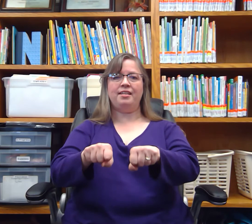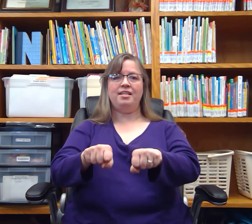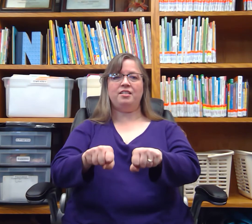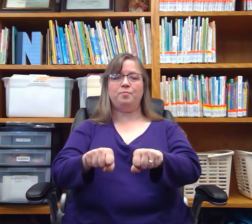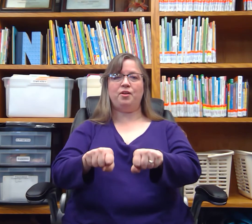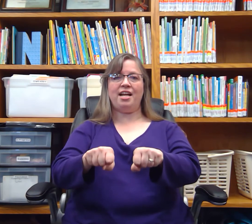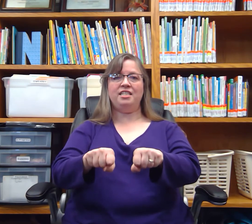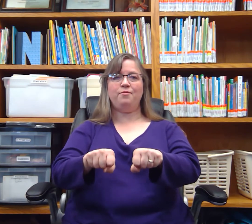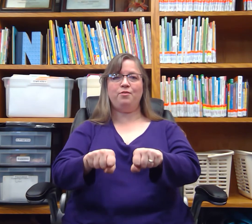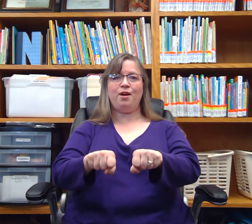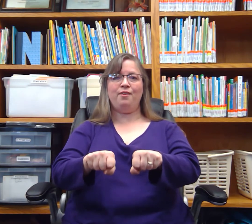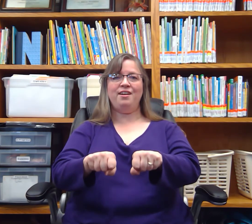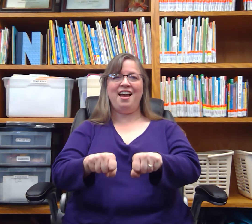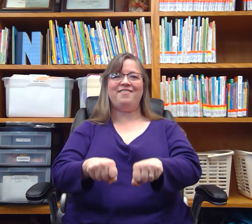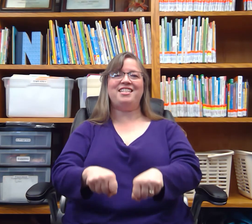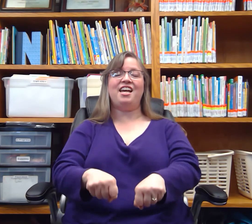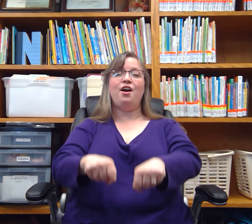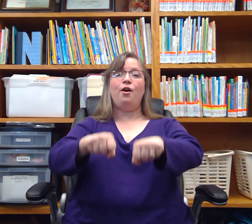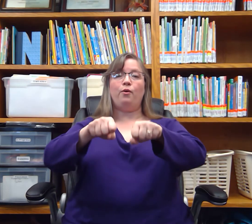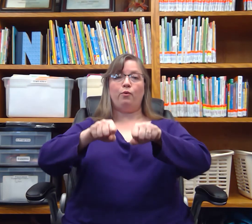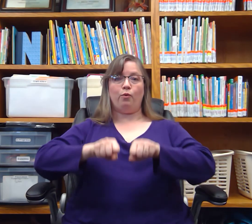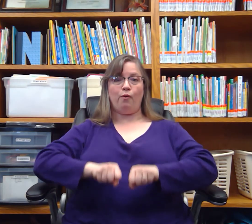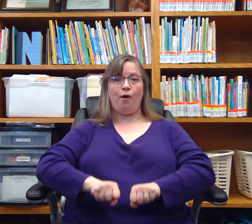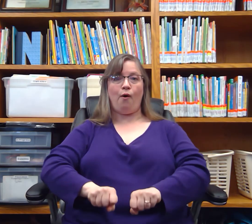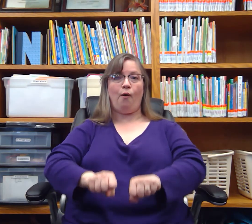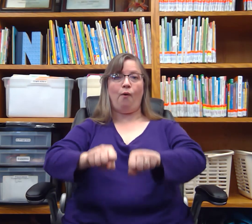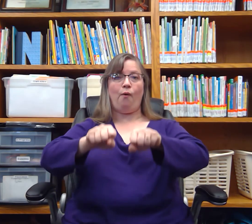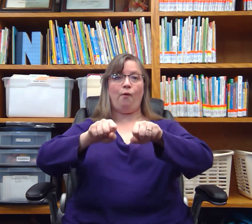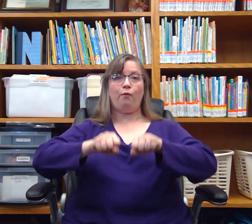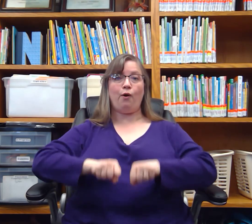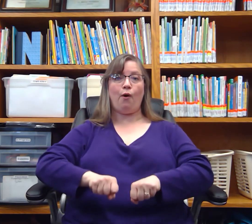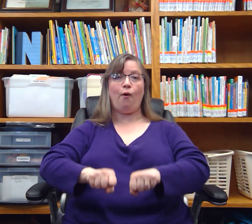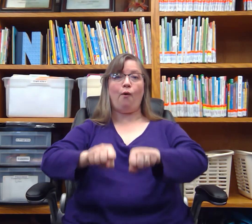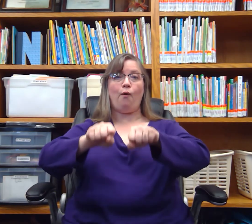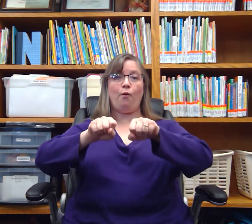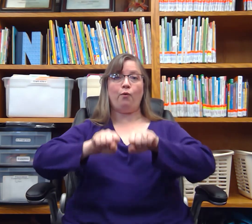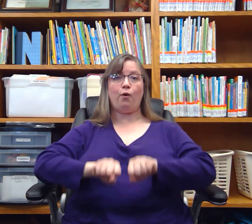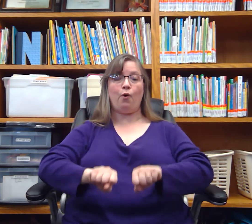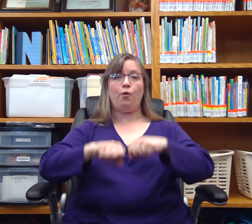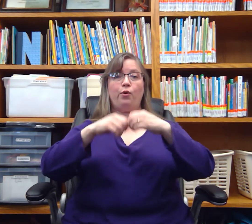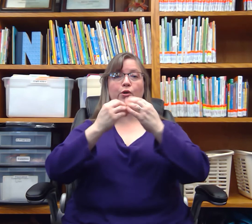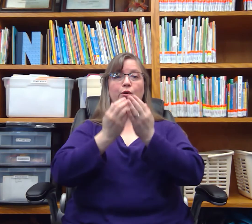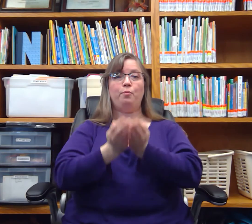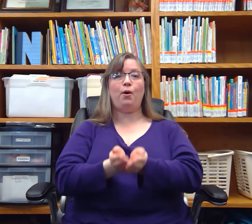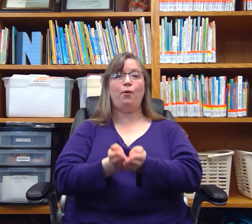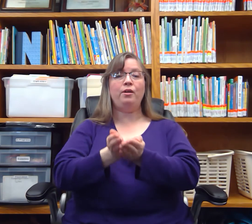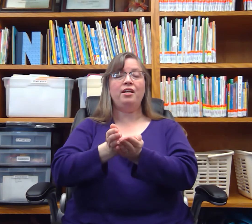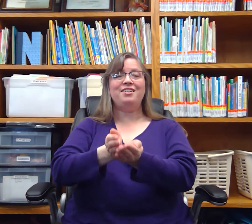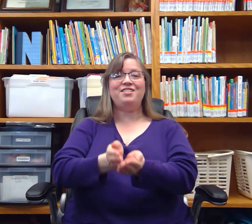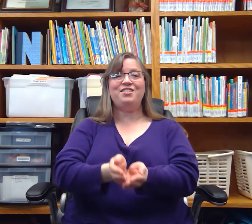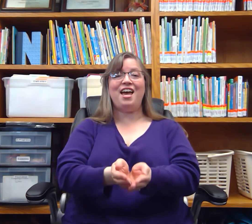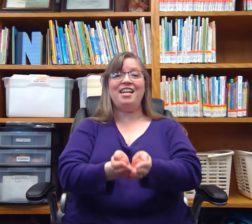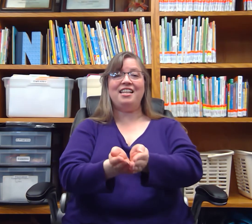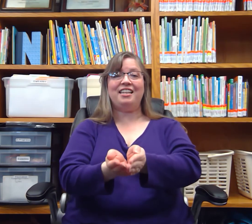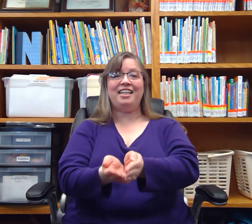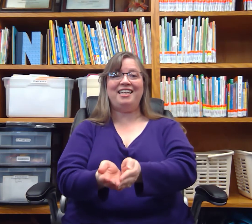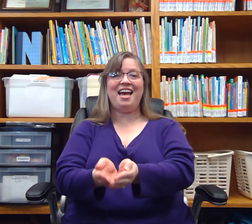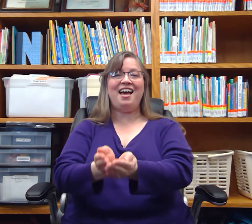So let's put our hands up to row. And we say row, row, row your boat gently down